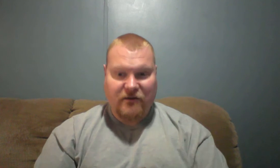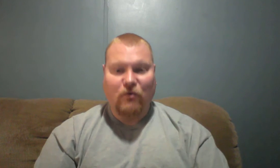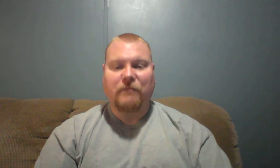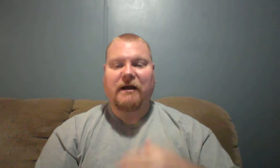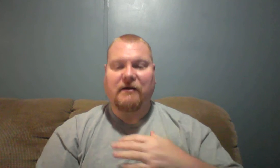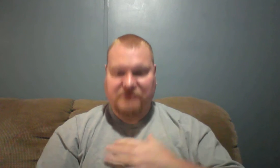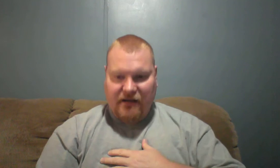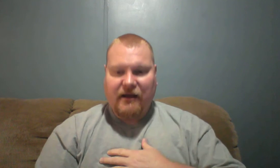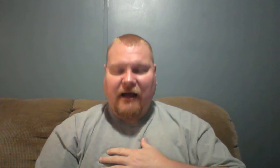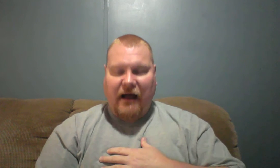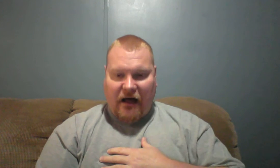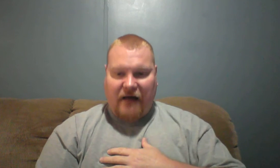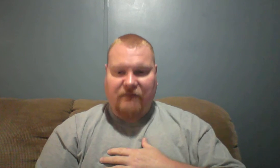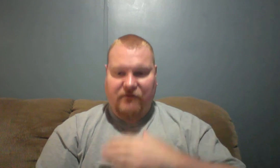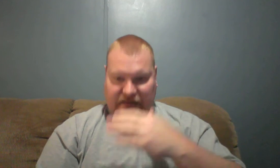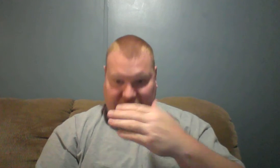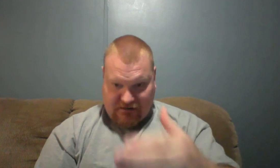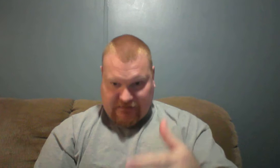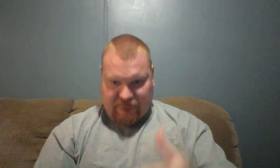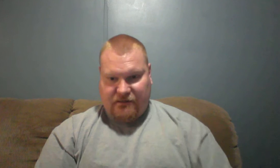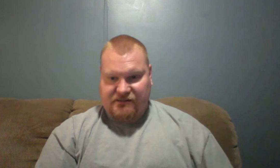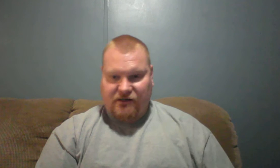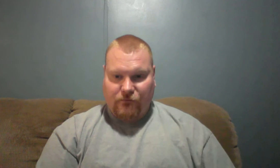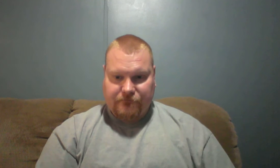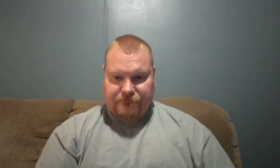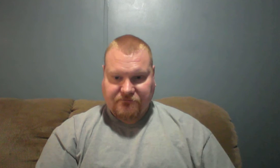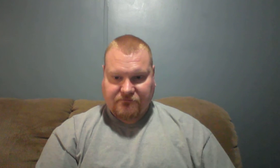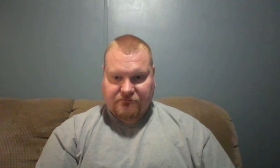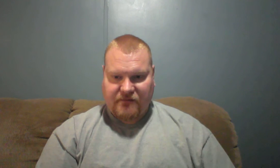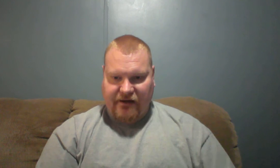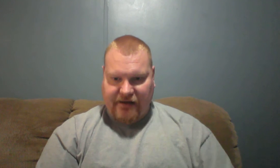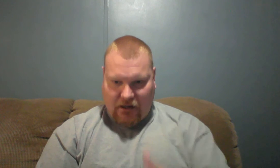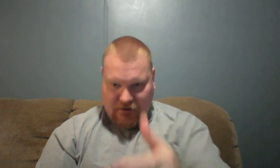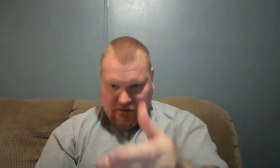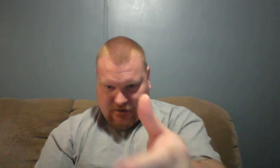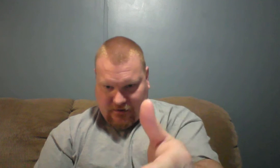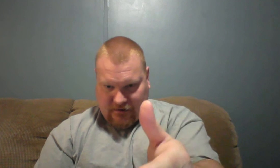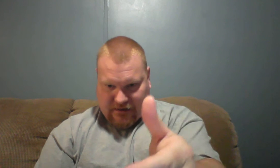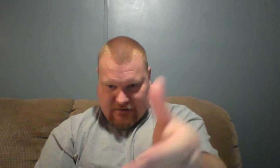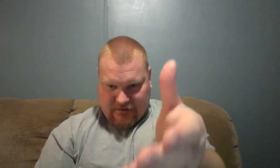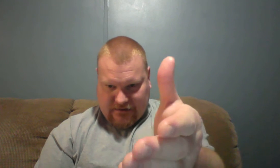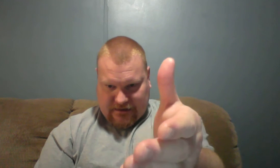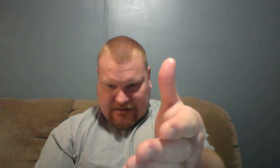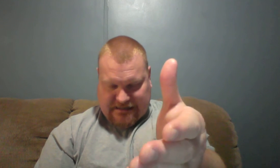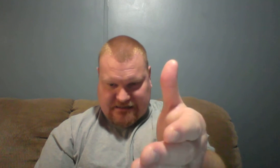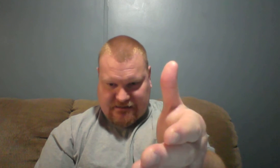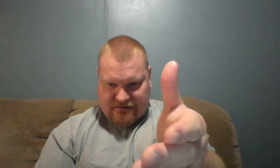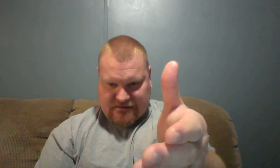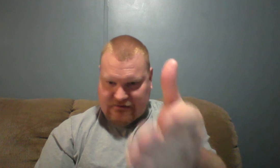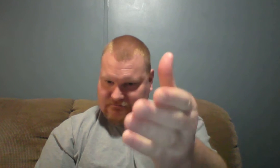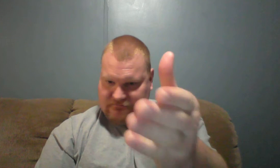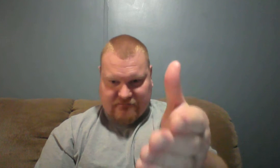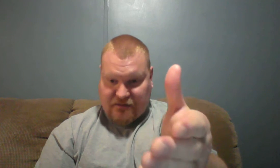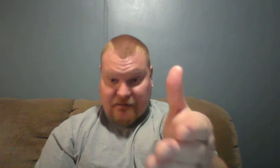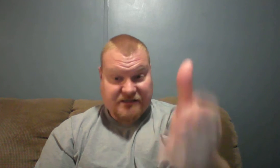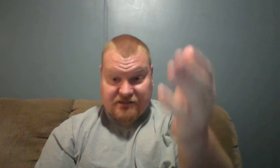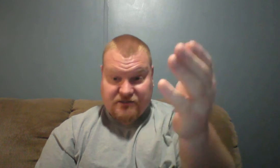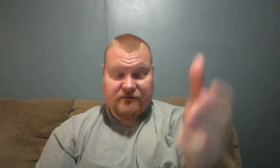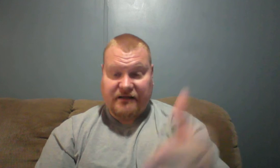the Lord because I feel that I've delivered my soul now it's the message and the